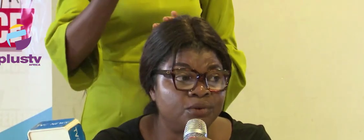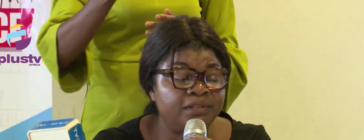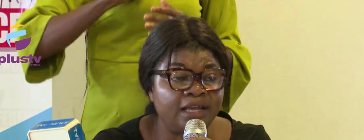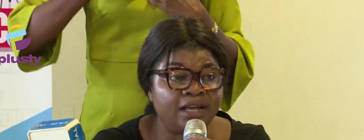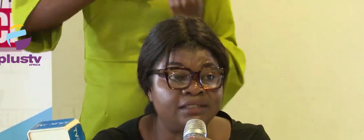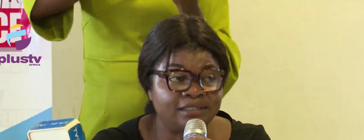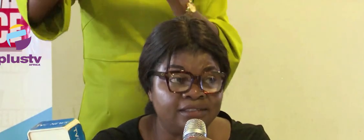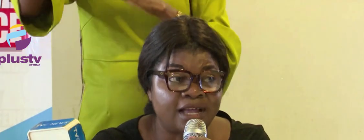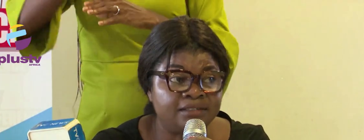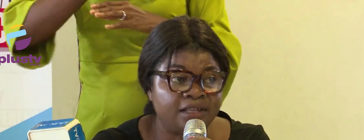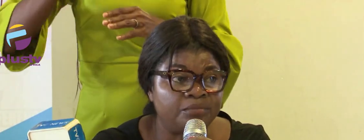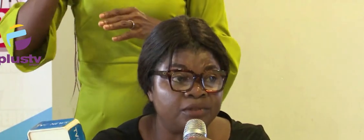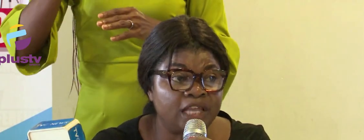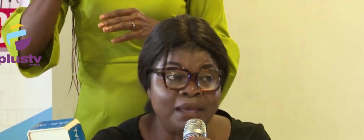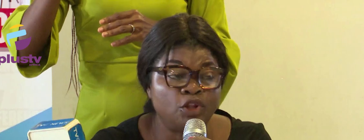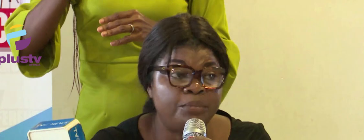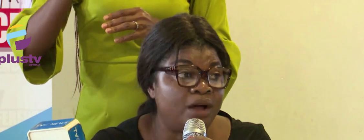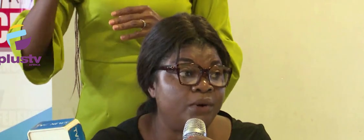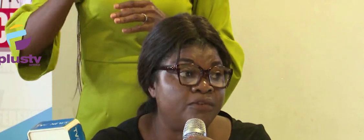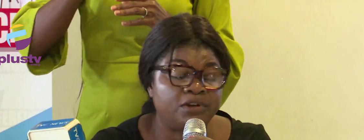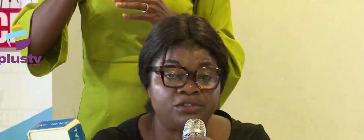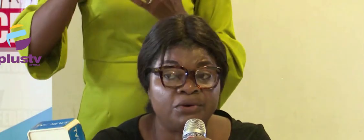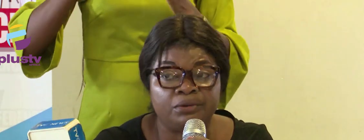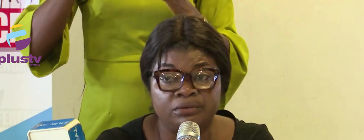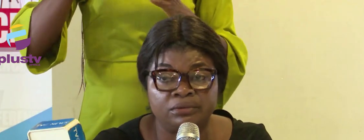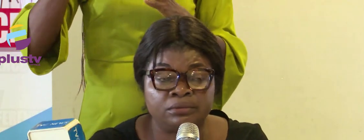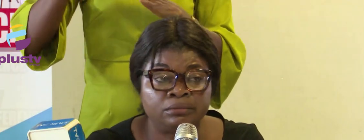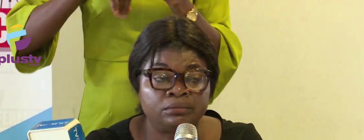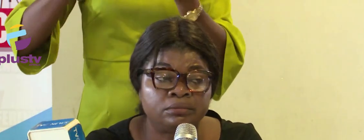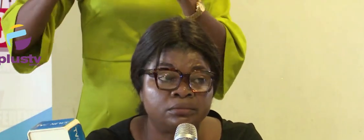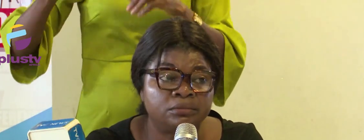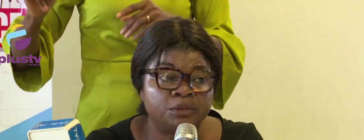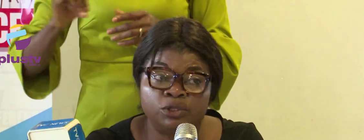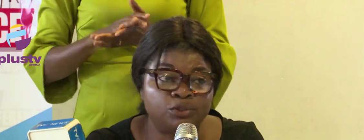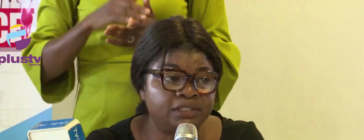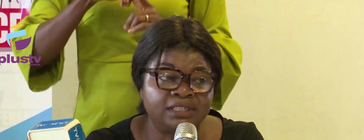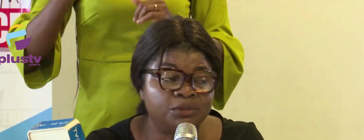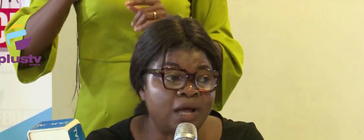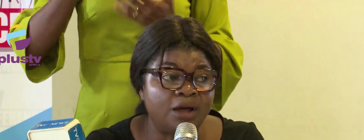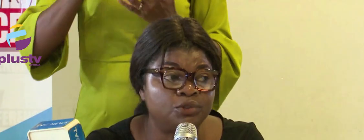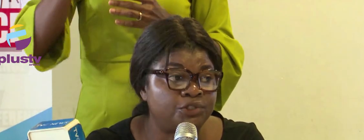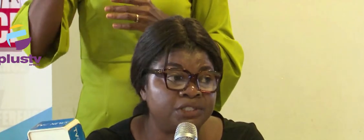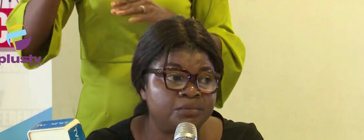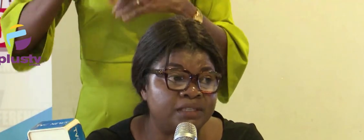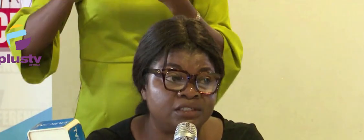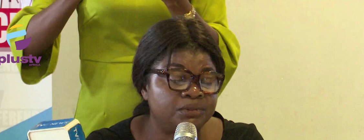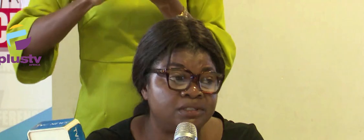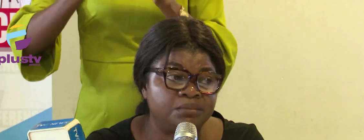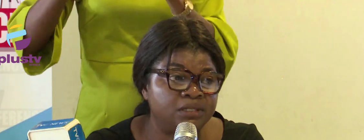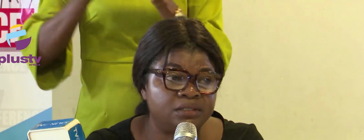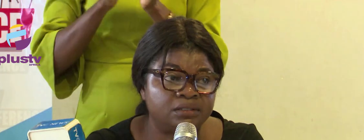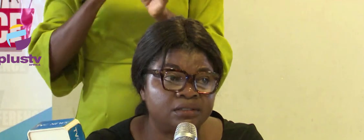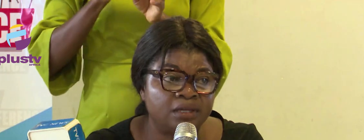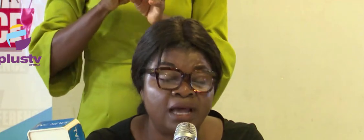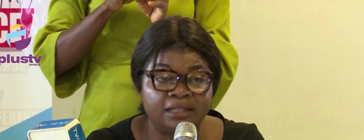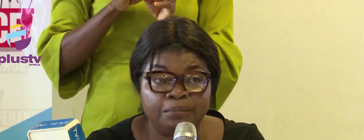I have to go there and sensitize them. They may not be aware of what is going on anymore. They may not understand how to treat persons with